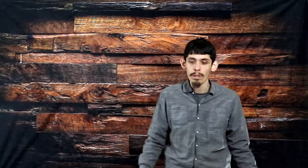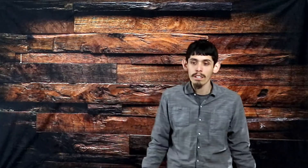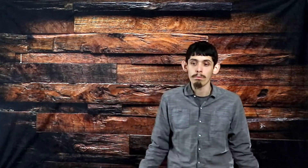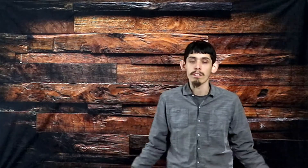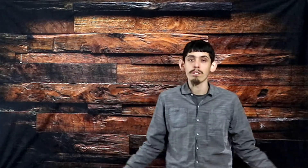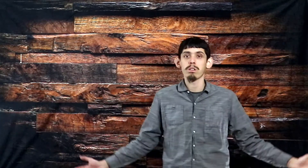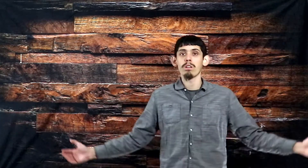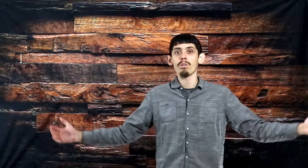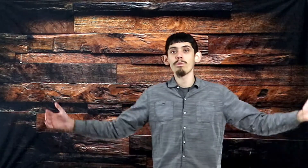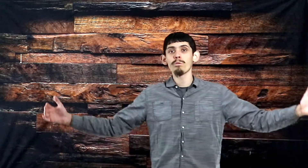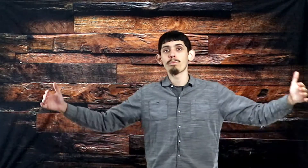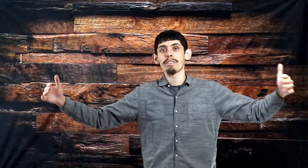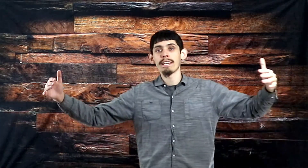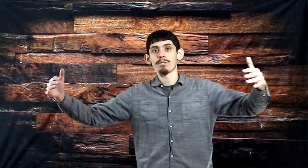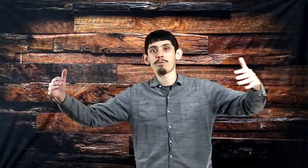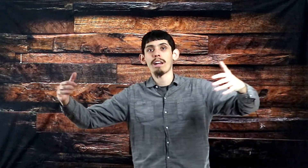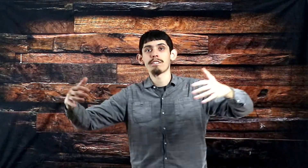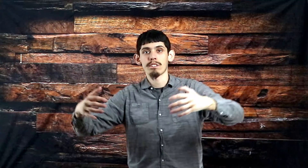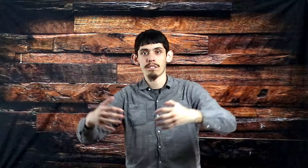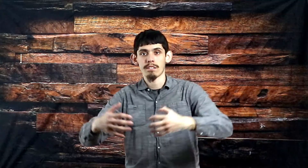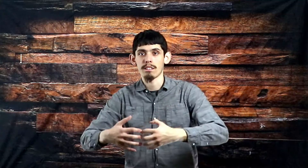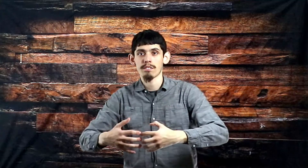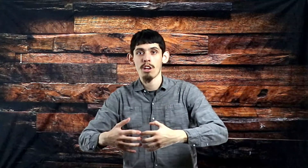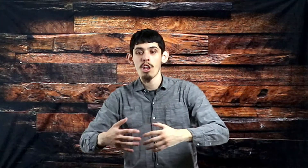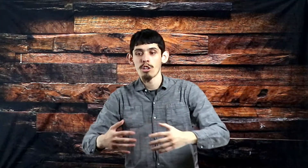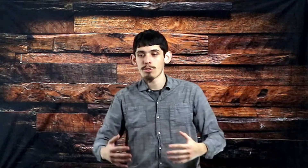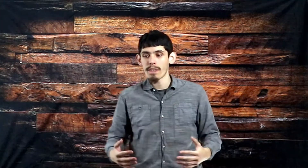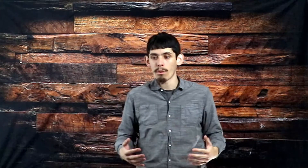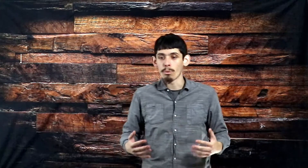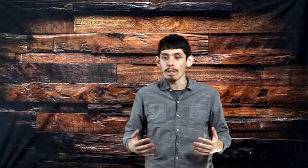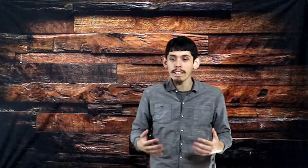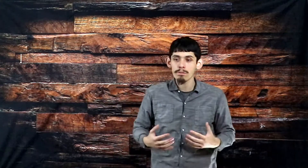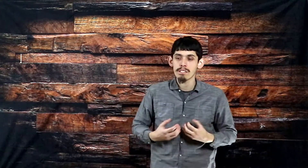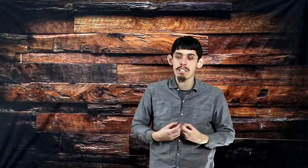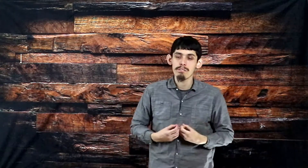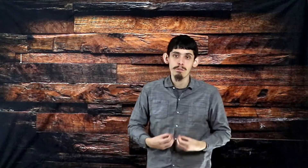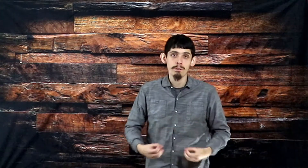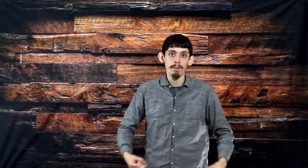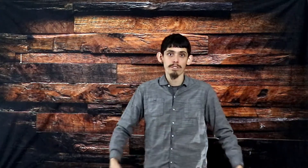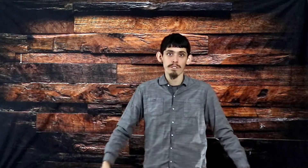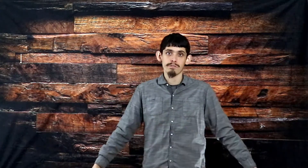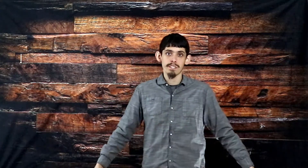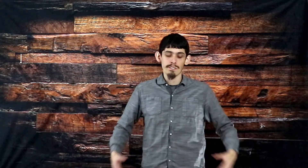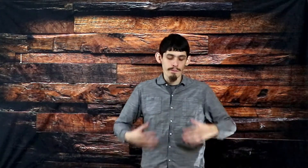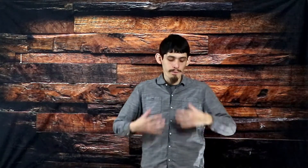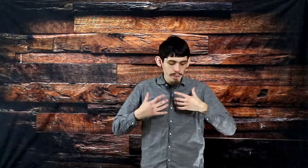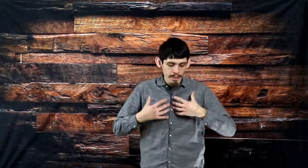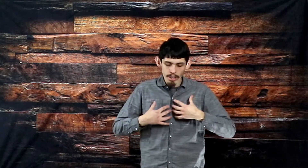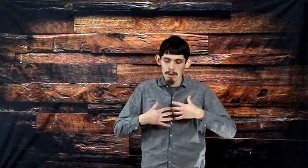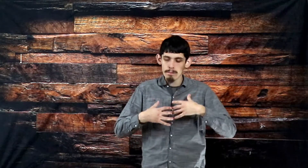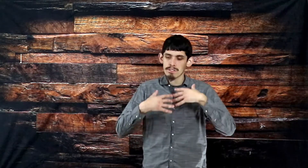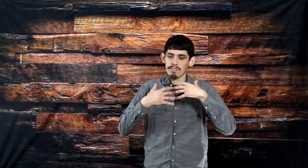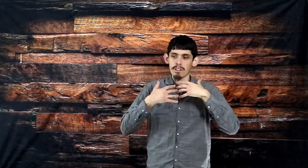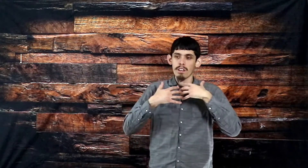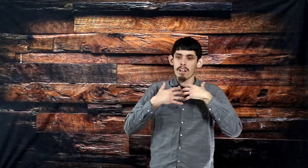could be clothed with His righteousness, so that we can receive the remission of sins, the filthy garments, and the